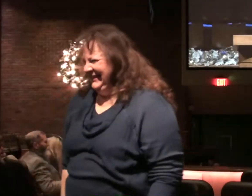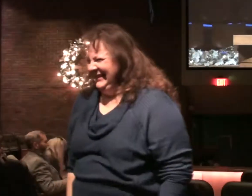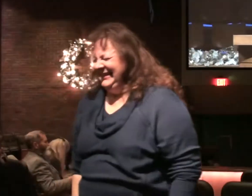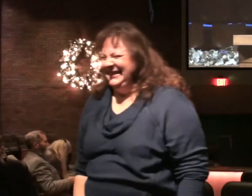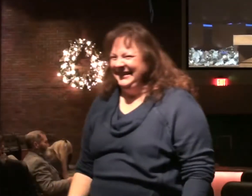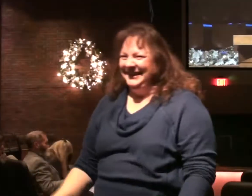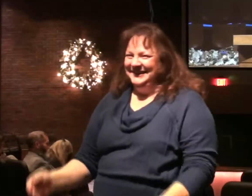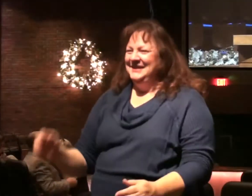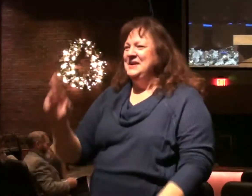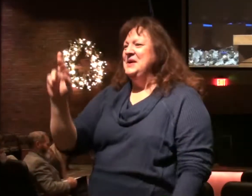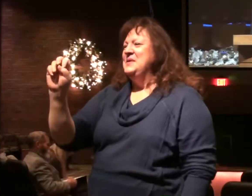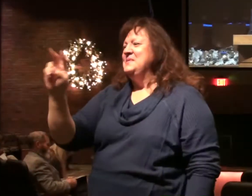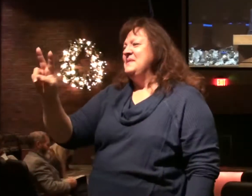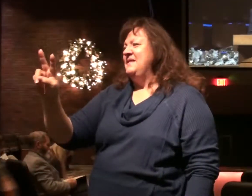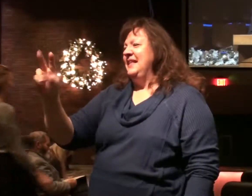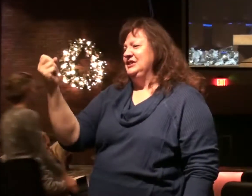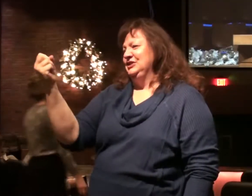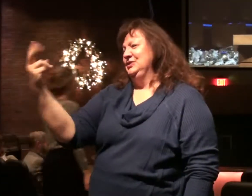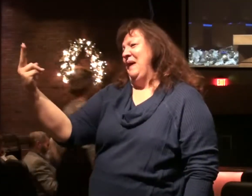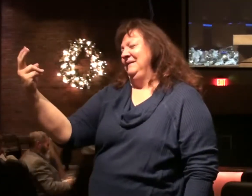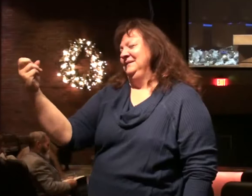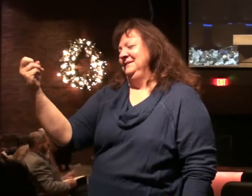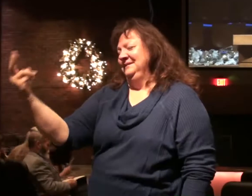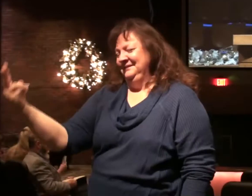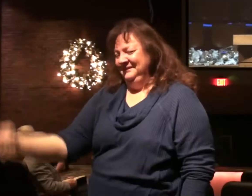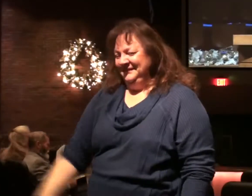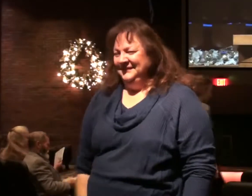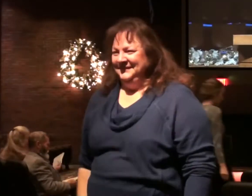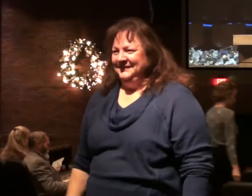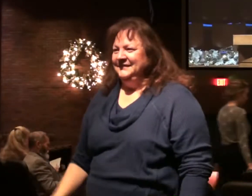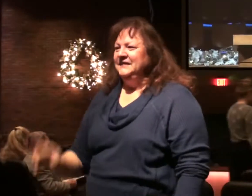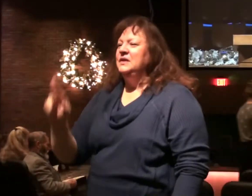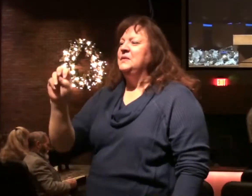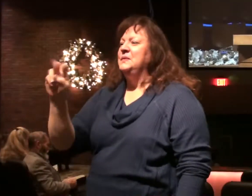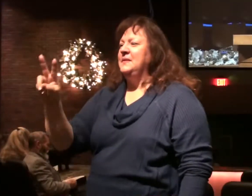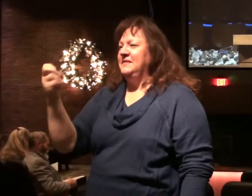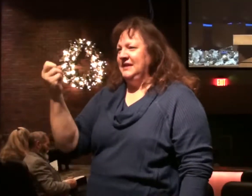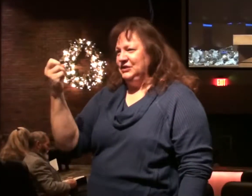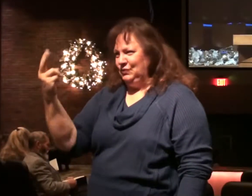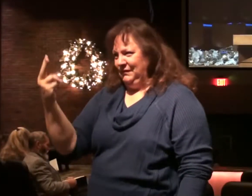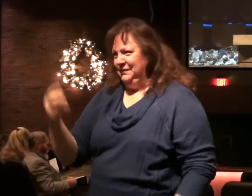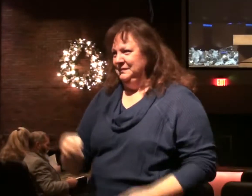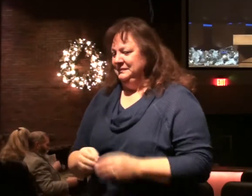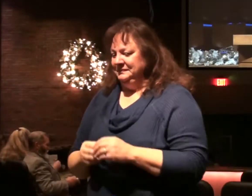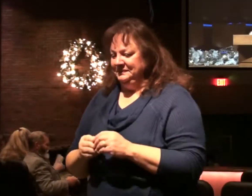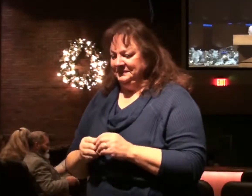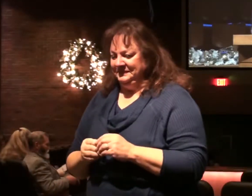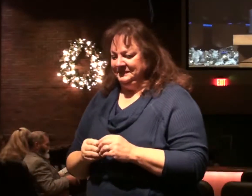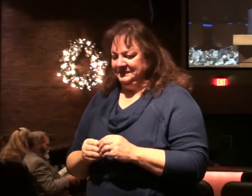We're going to Revelation chapter 12 in your Bibles. Revelation chapter 12.